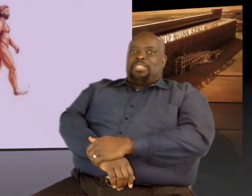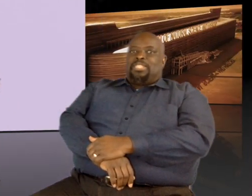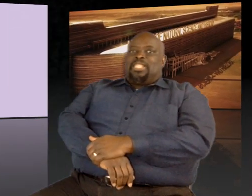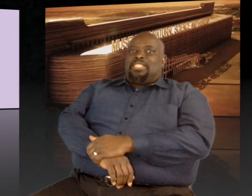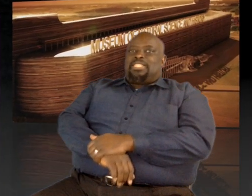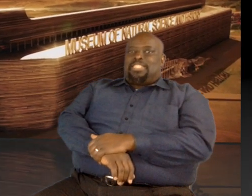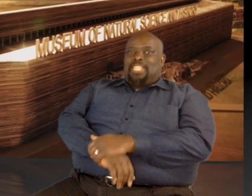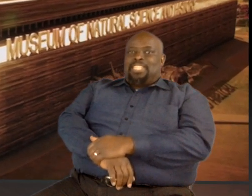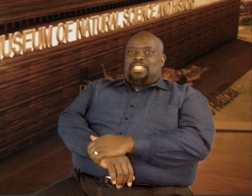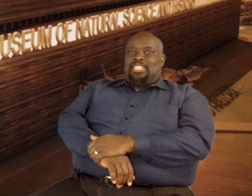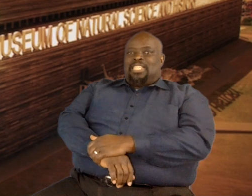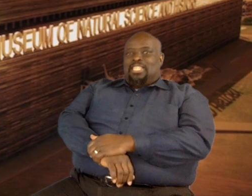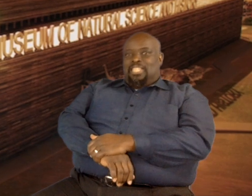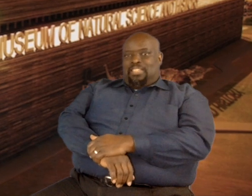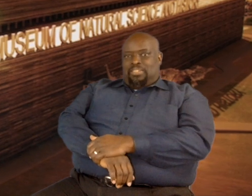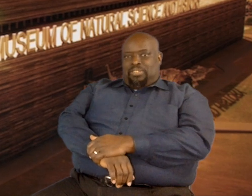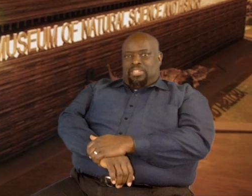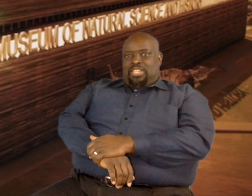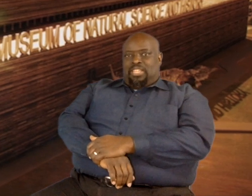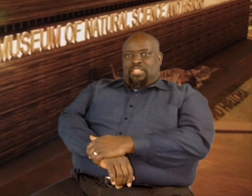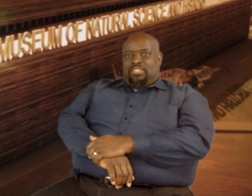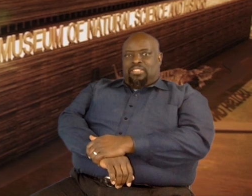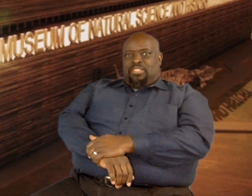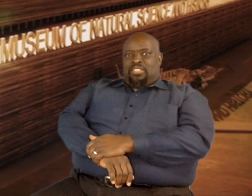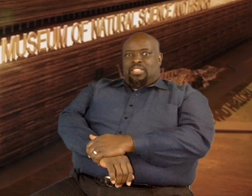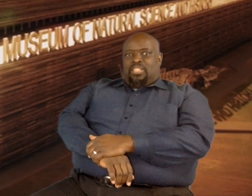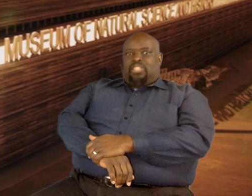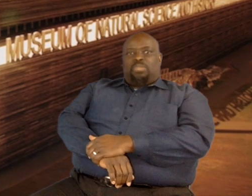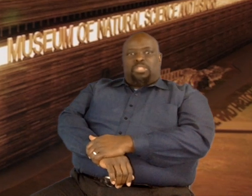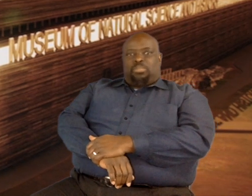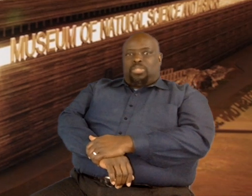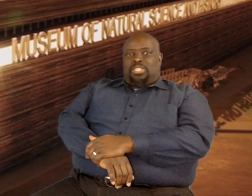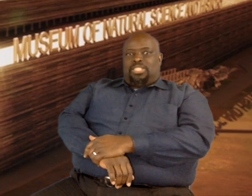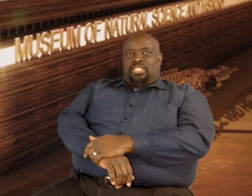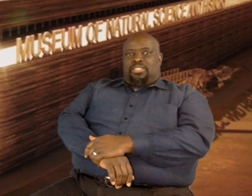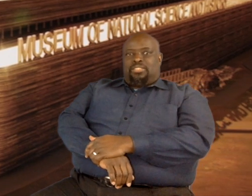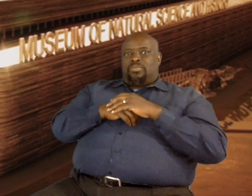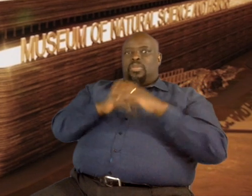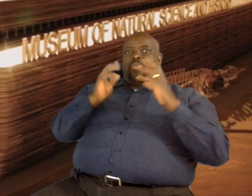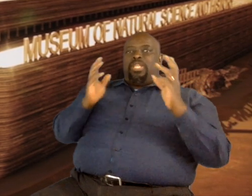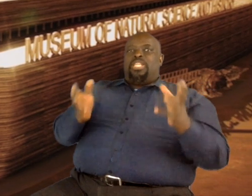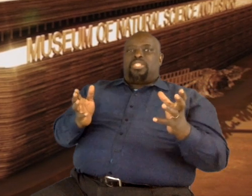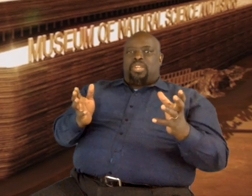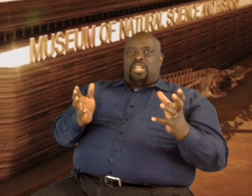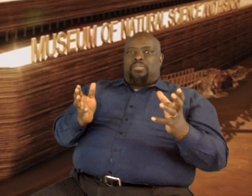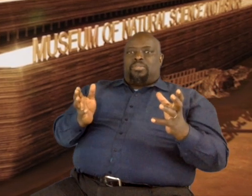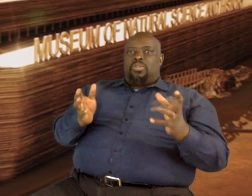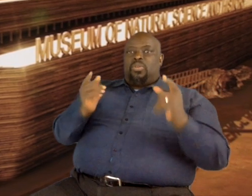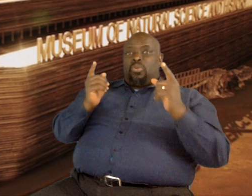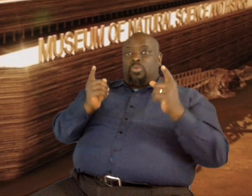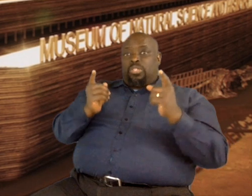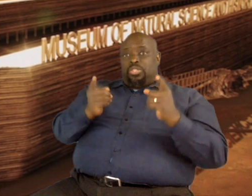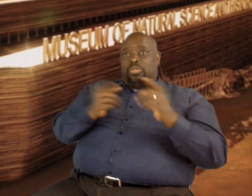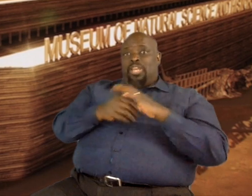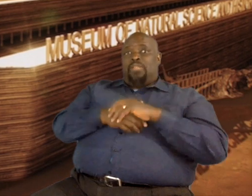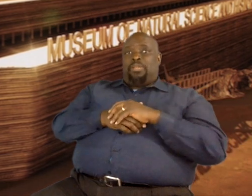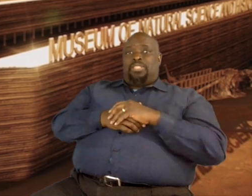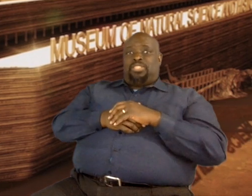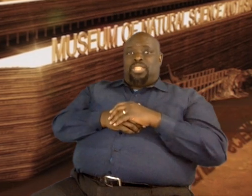stated here today in much more detail. We need your help. Will you help us share